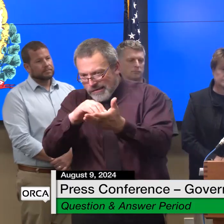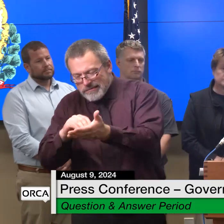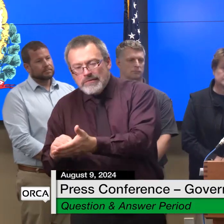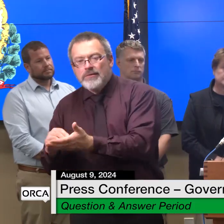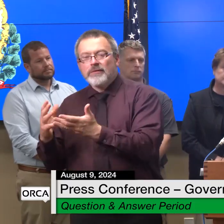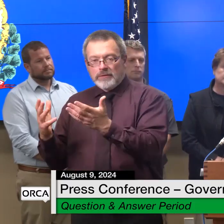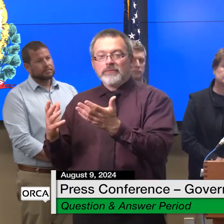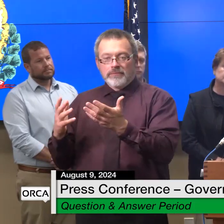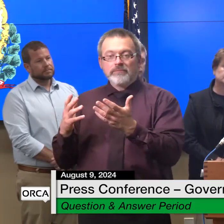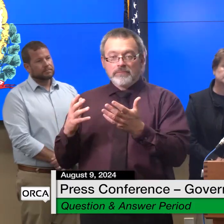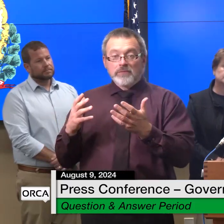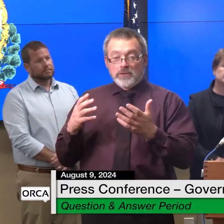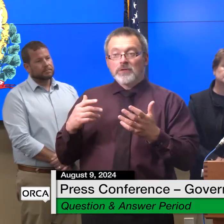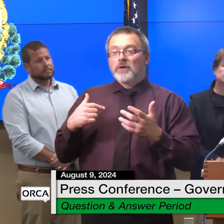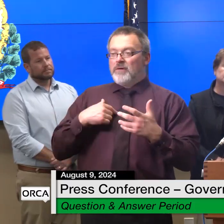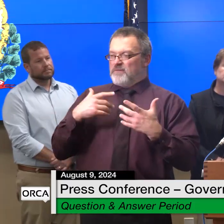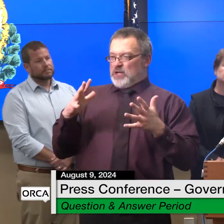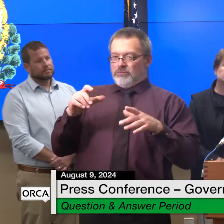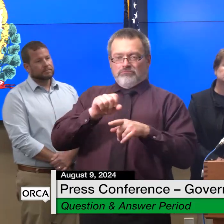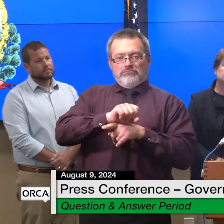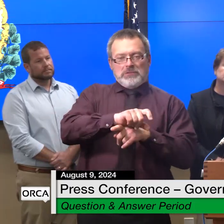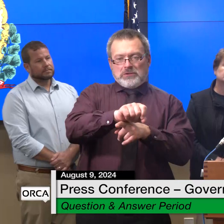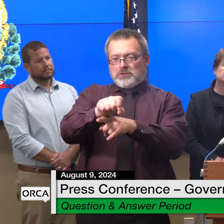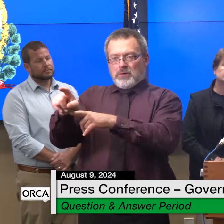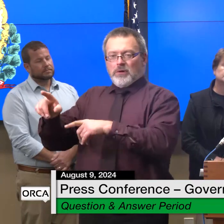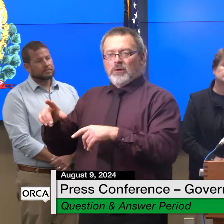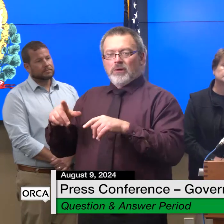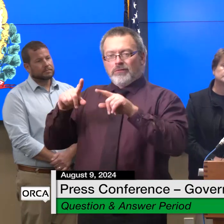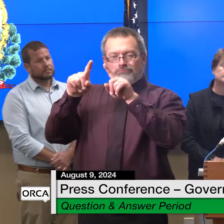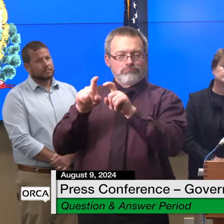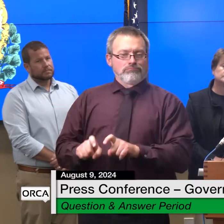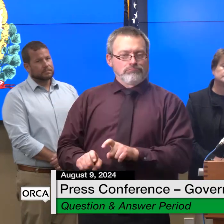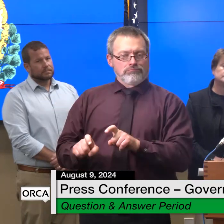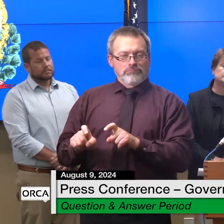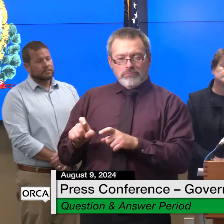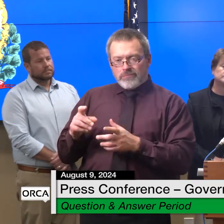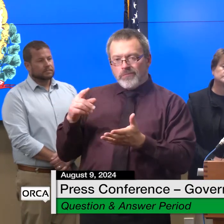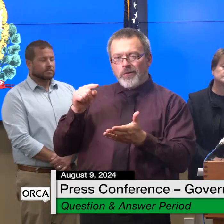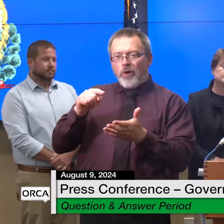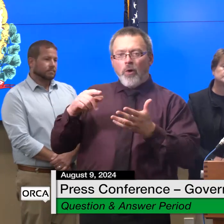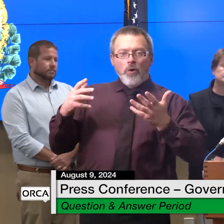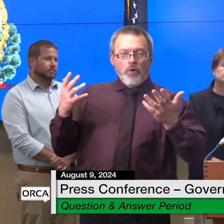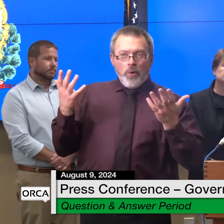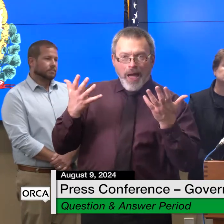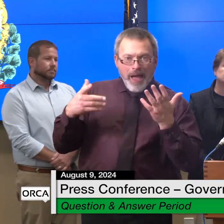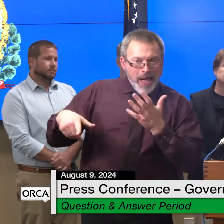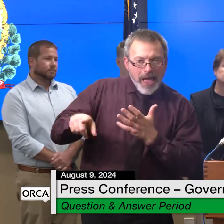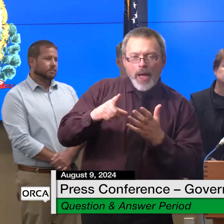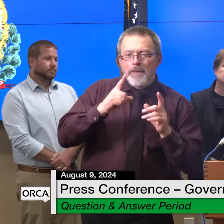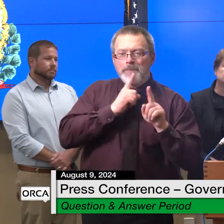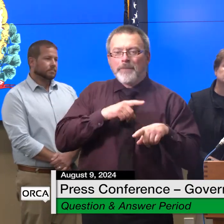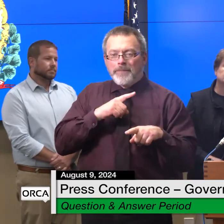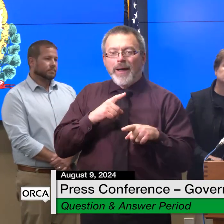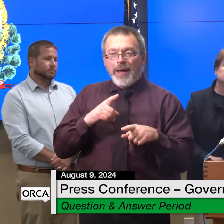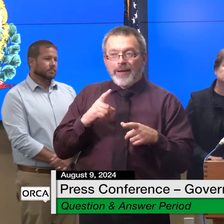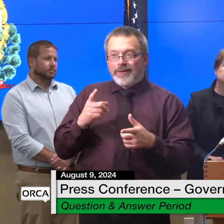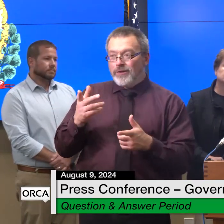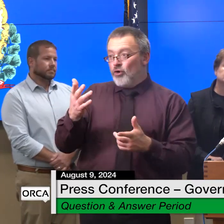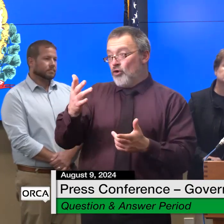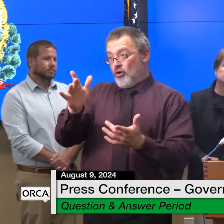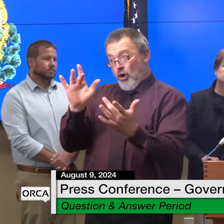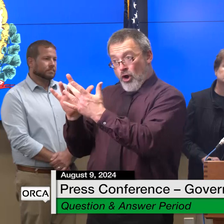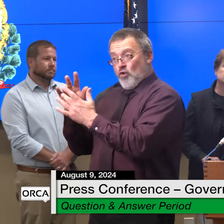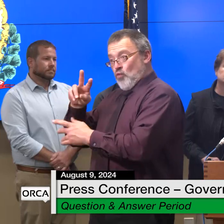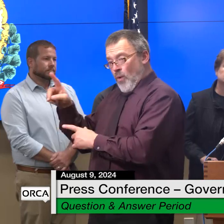survey to try to get an idea a better feel for it because when folks are reporting into 211 they don't necessarily at that time